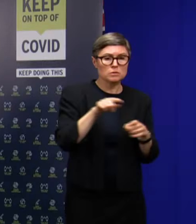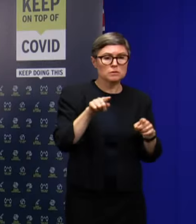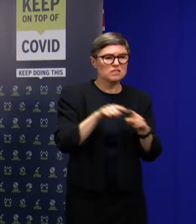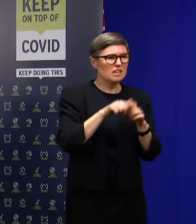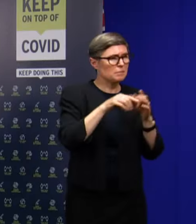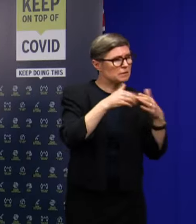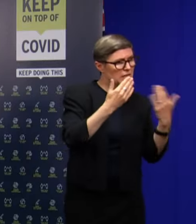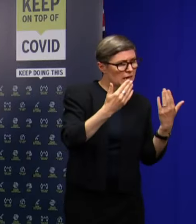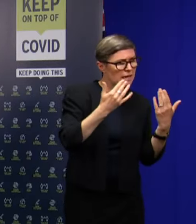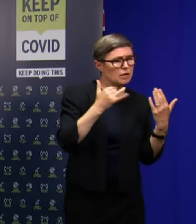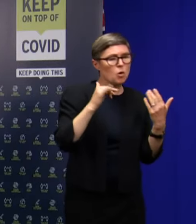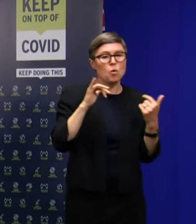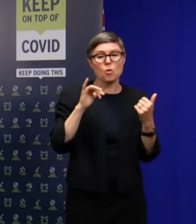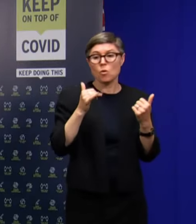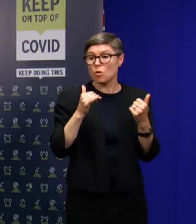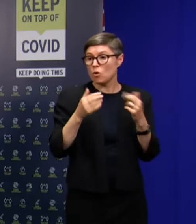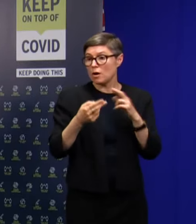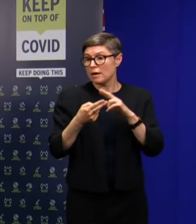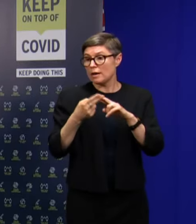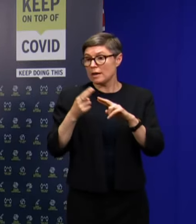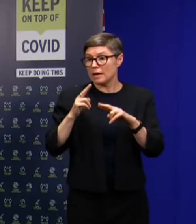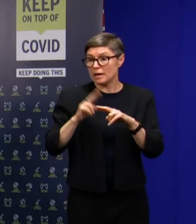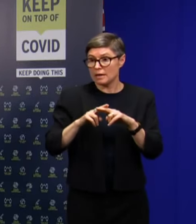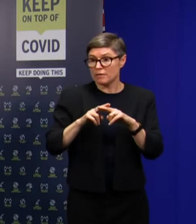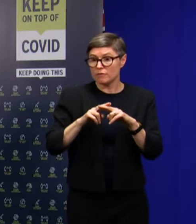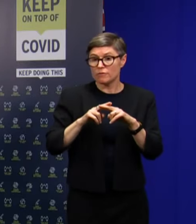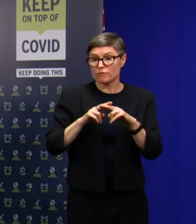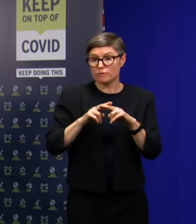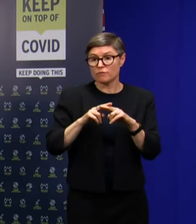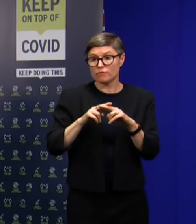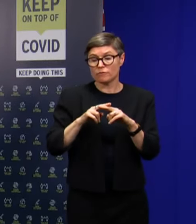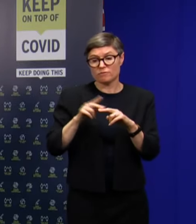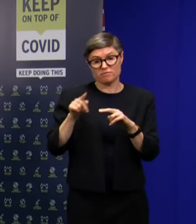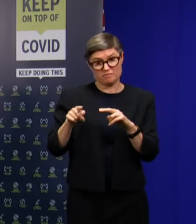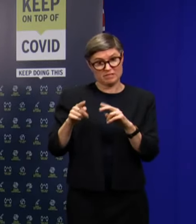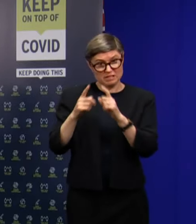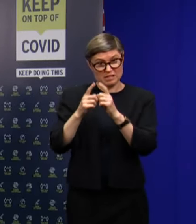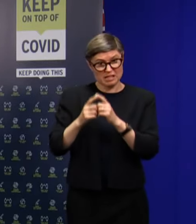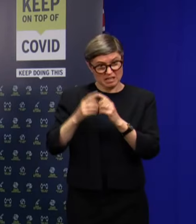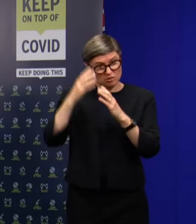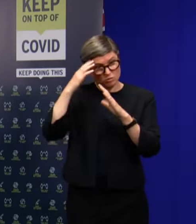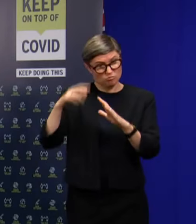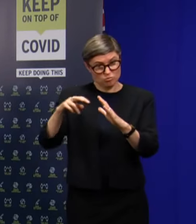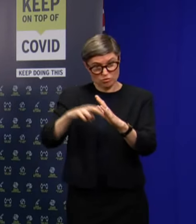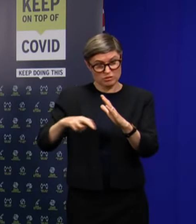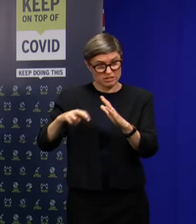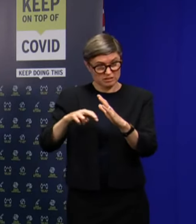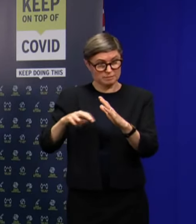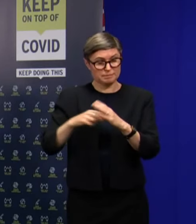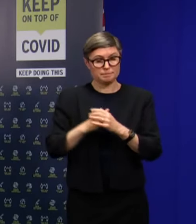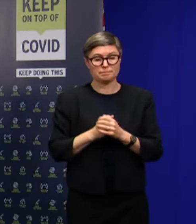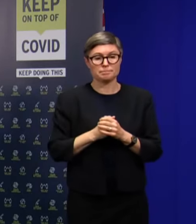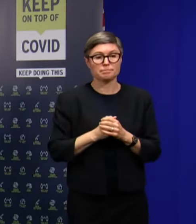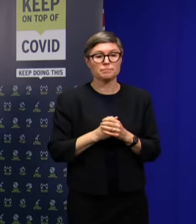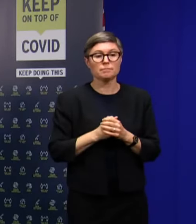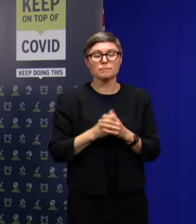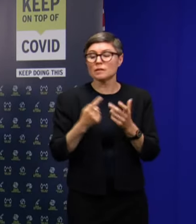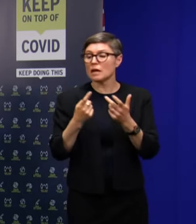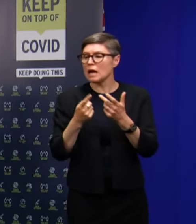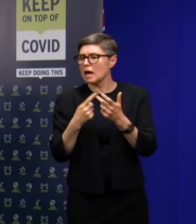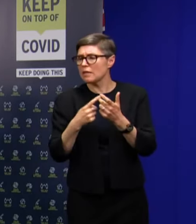in managing the case during their time out of quarantine. There's another 16 people that we have identified